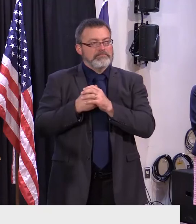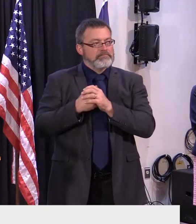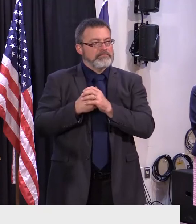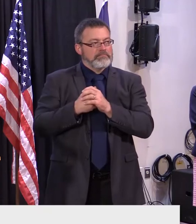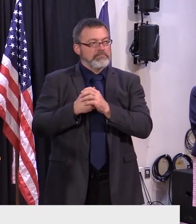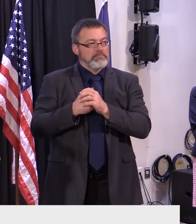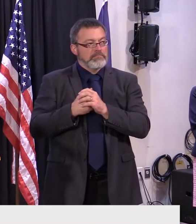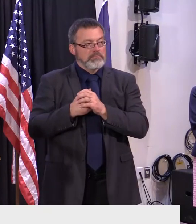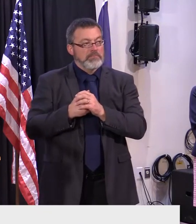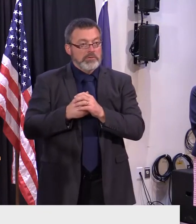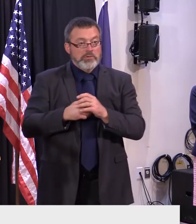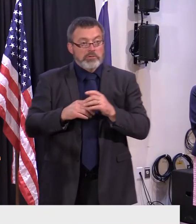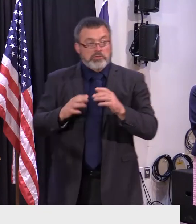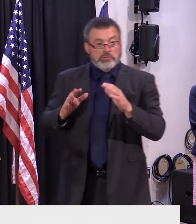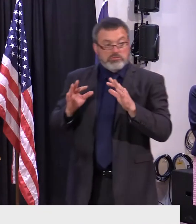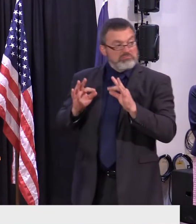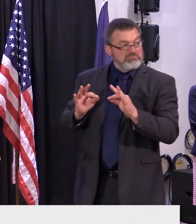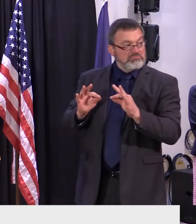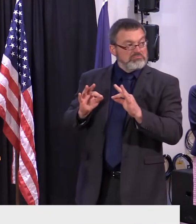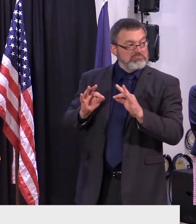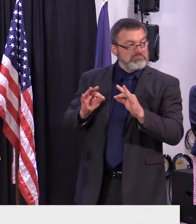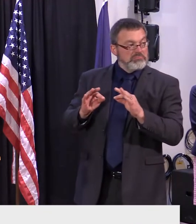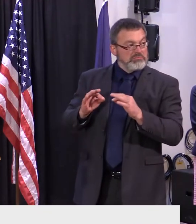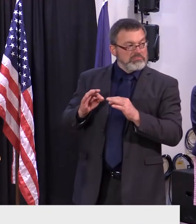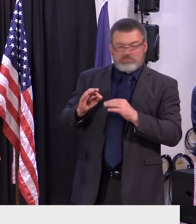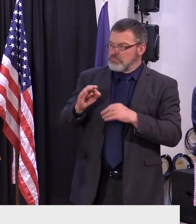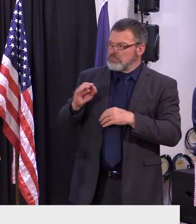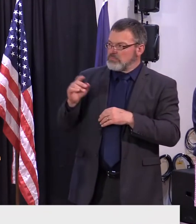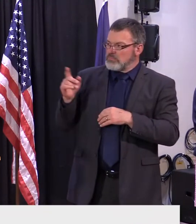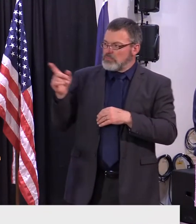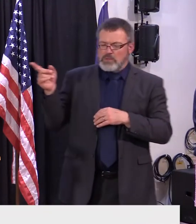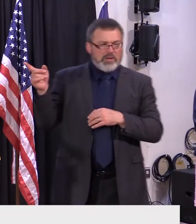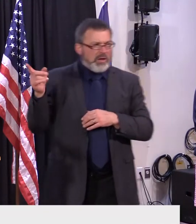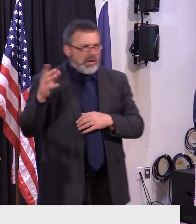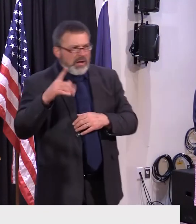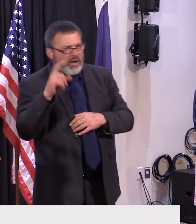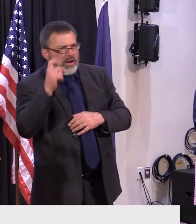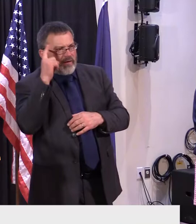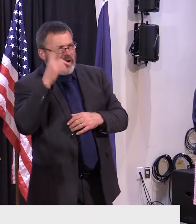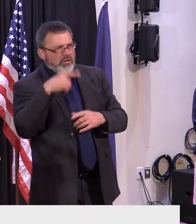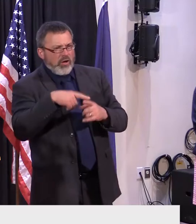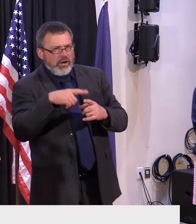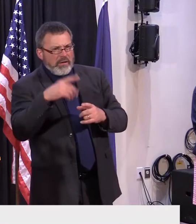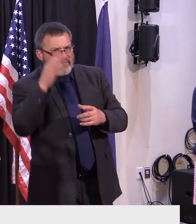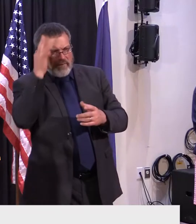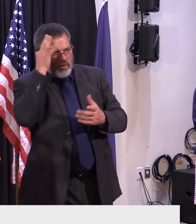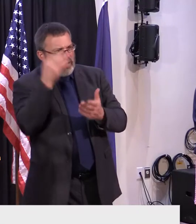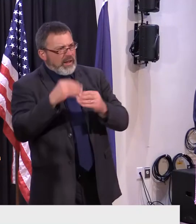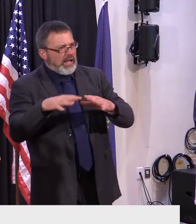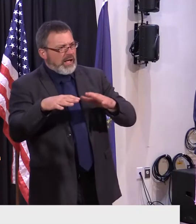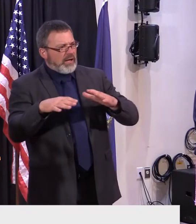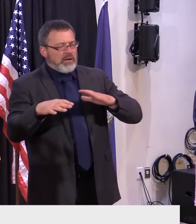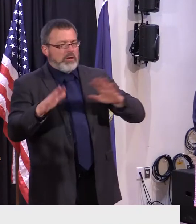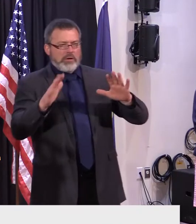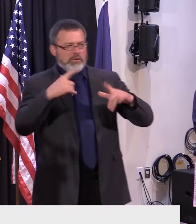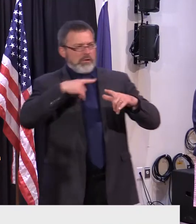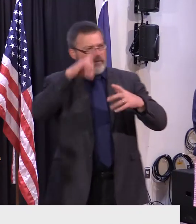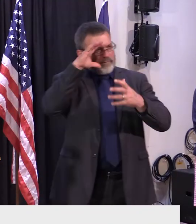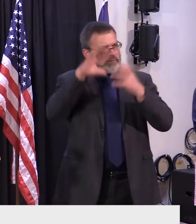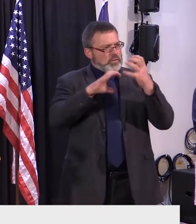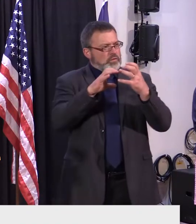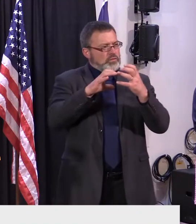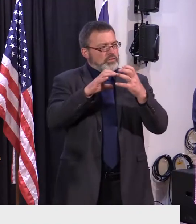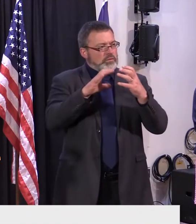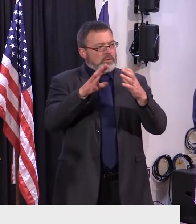Were you talking about the federal end as well? No. Okay. Well, that's where I was confused because we, we have constant meetings with the federal